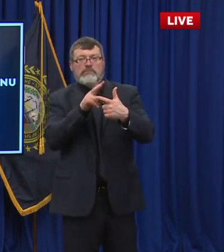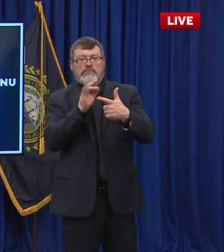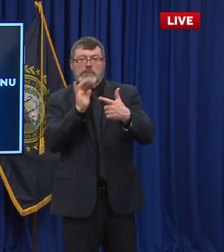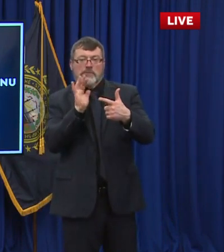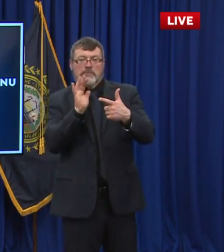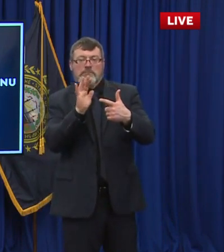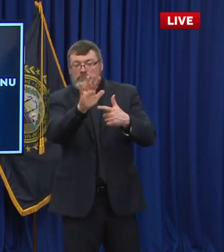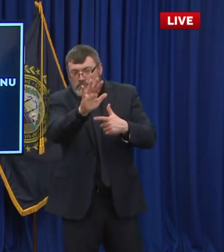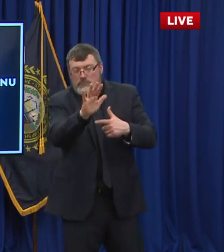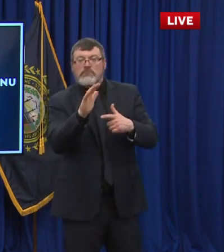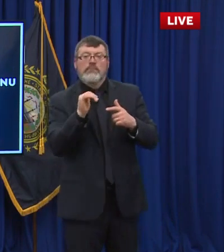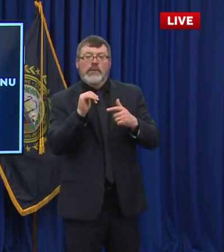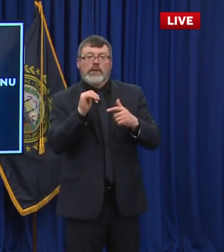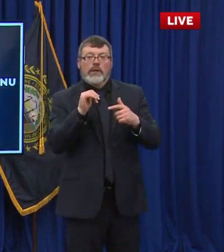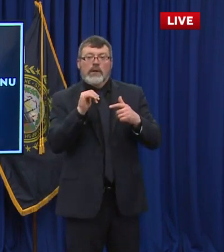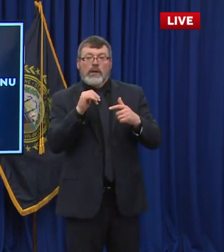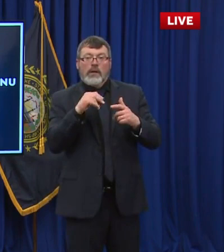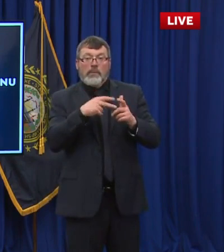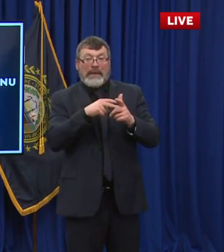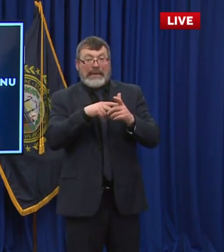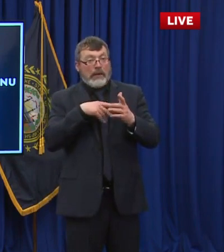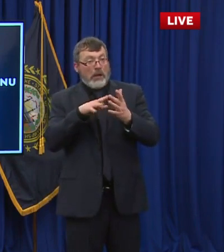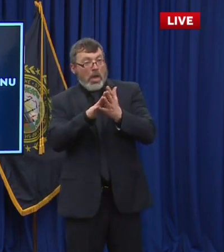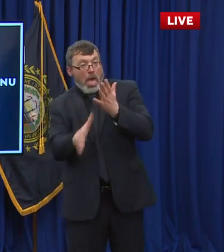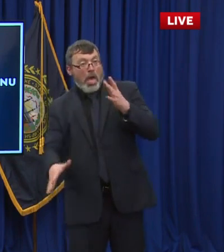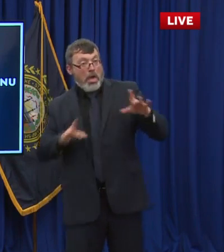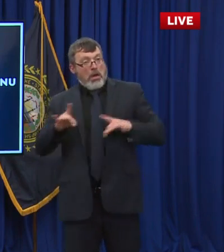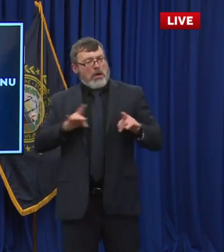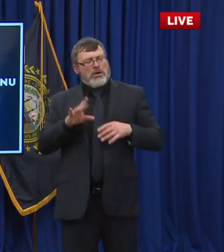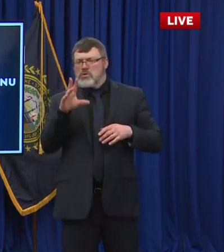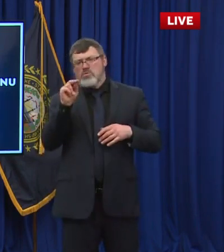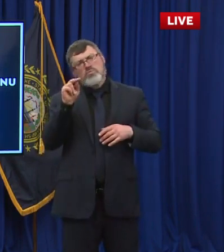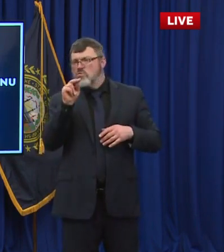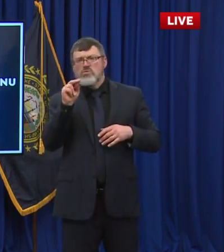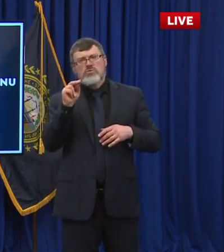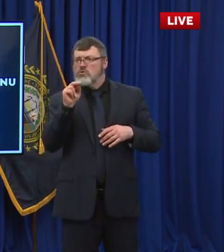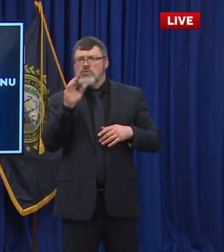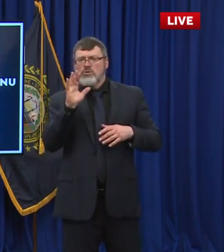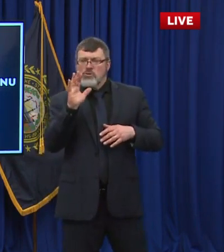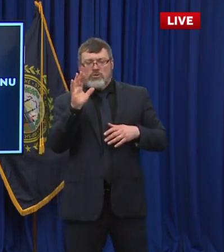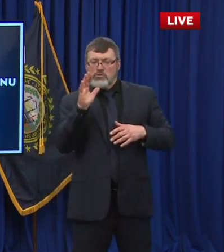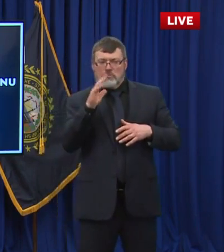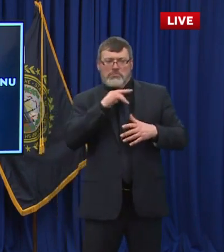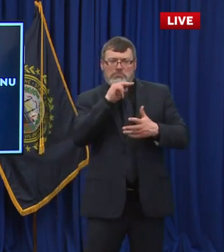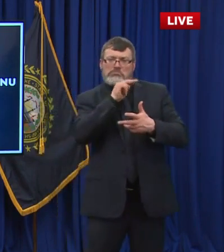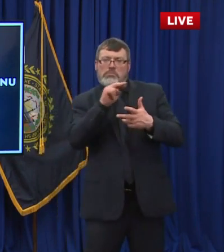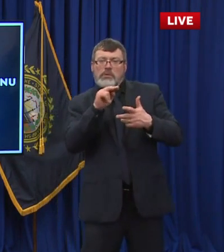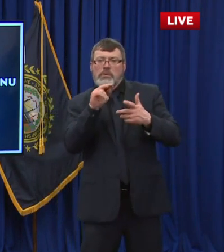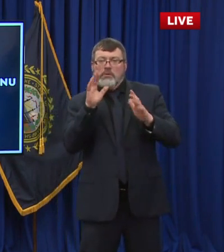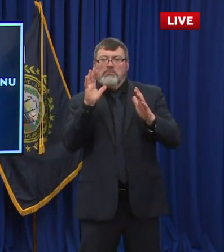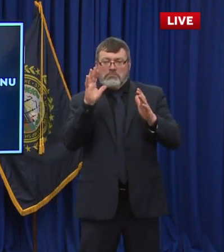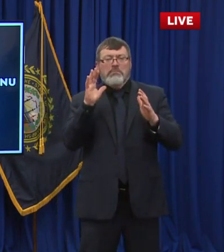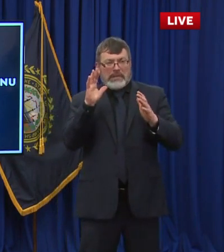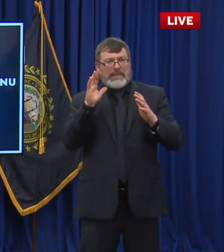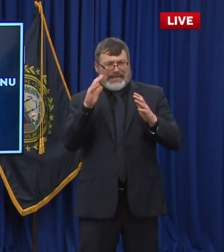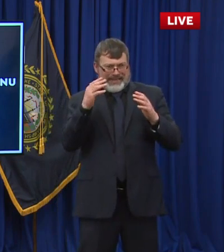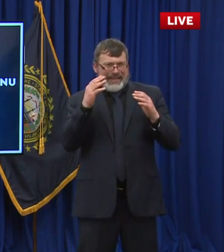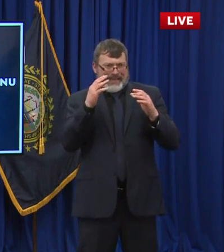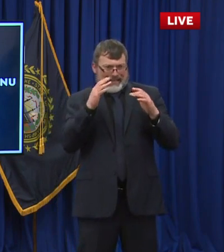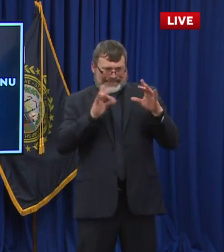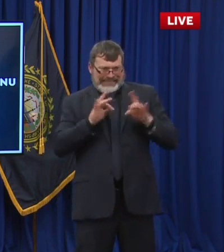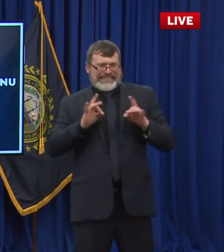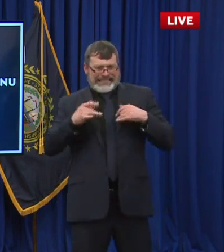cases in the state, but that becomes much, much less of an issue because we know that the cases can be high with still, without